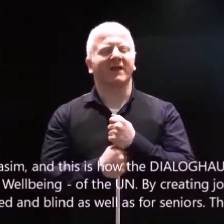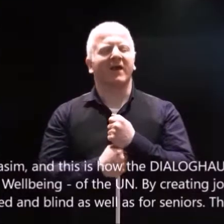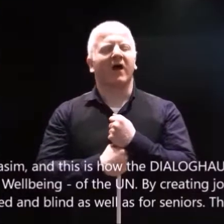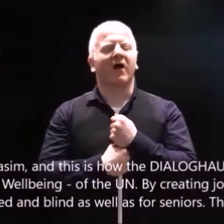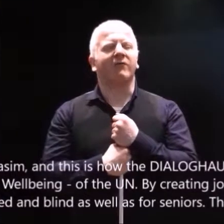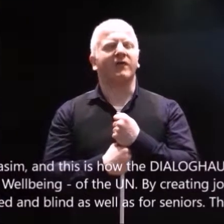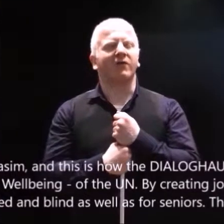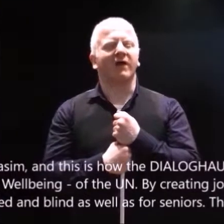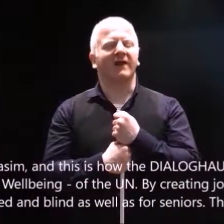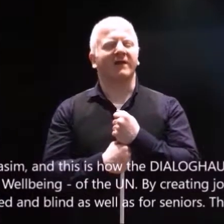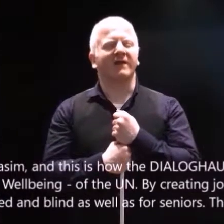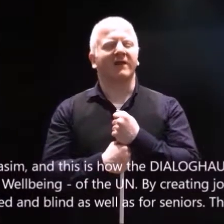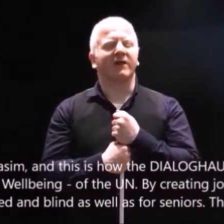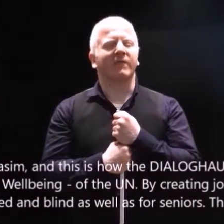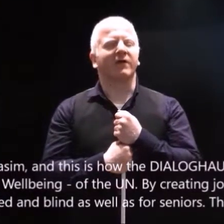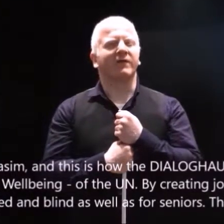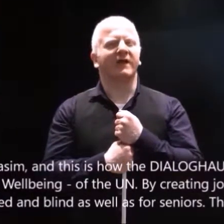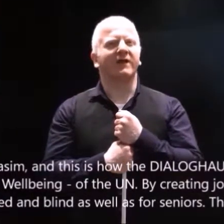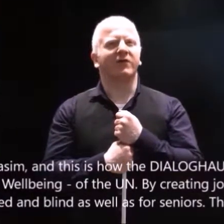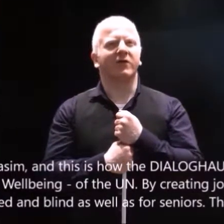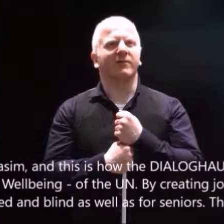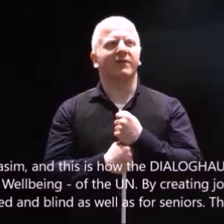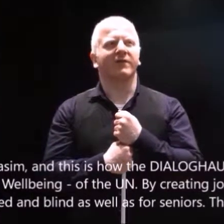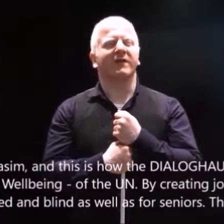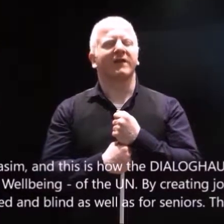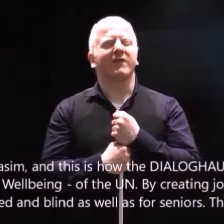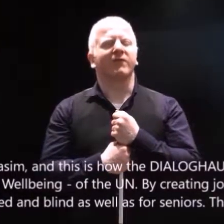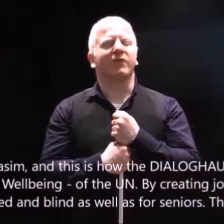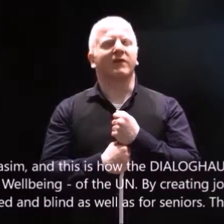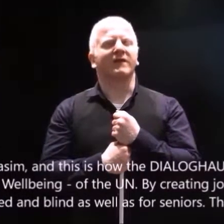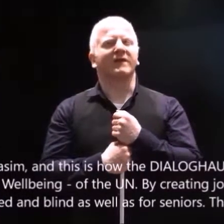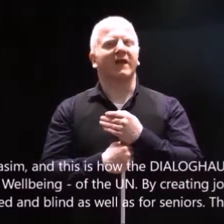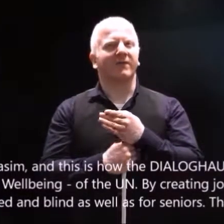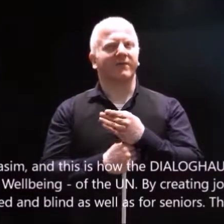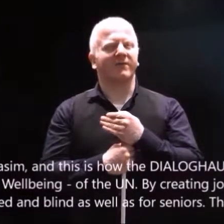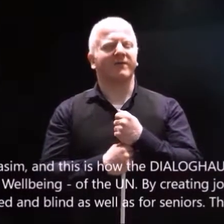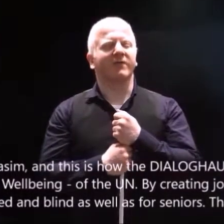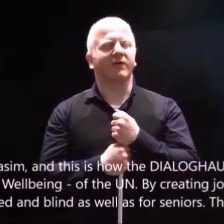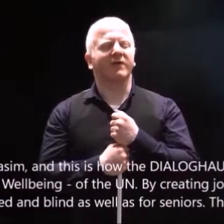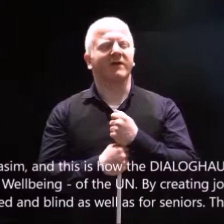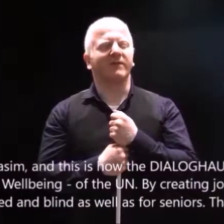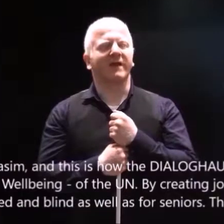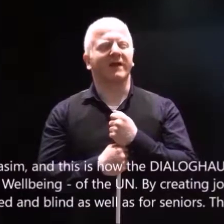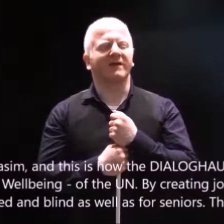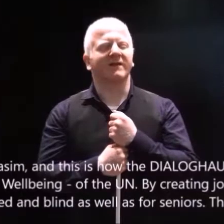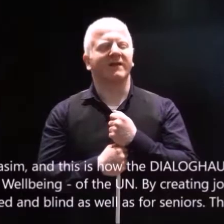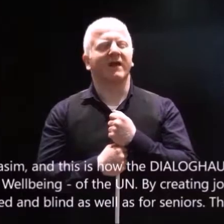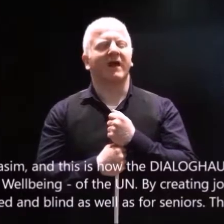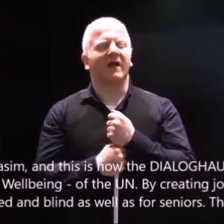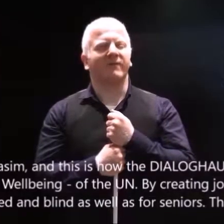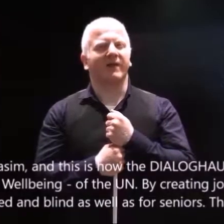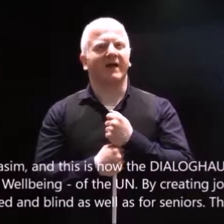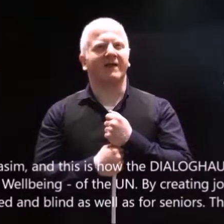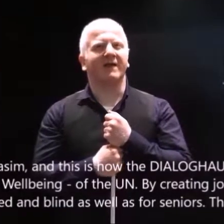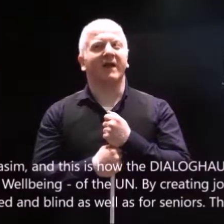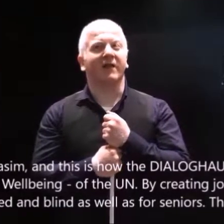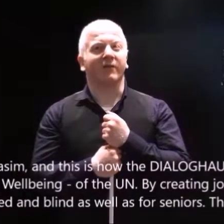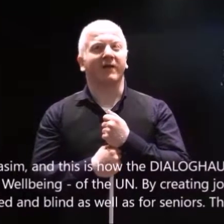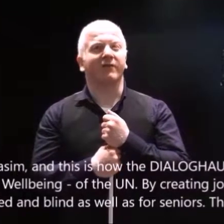of the UN. By creating jobs for the deaf, visual impaired and blind as well